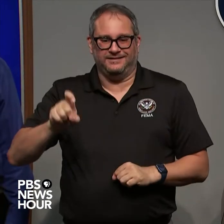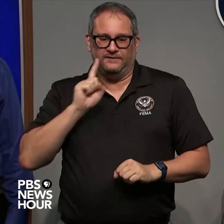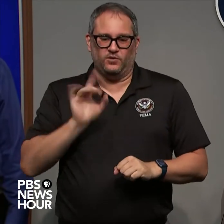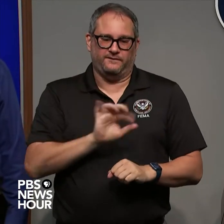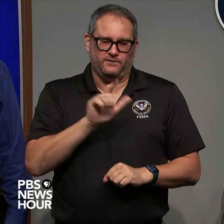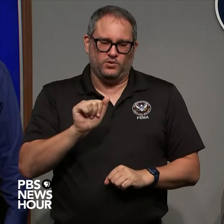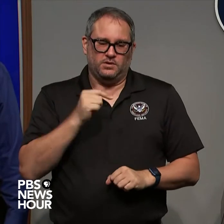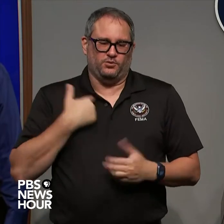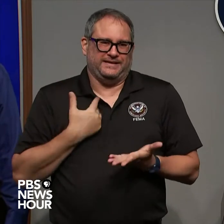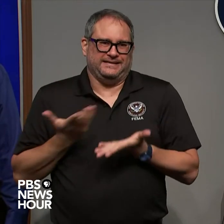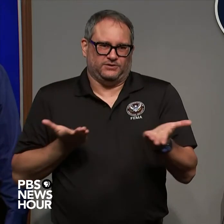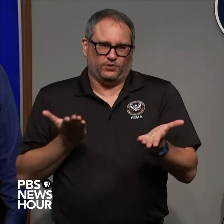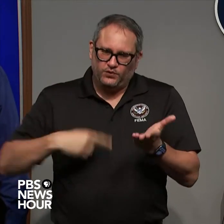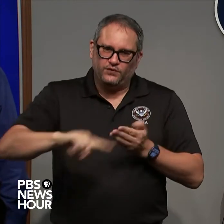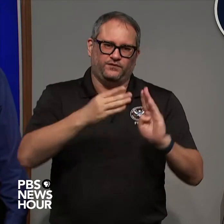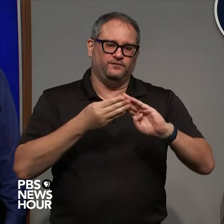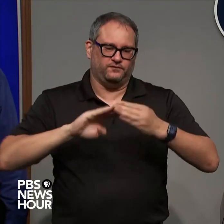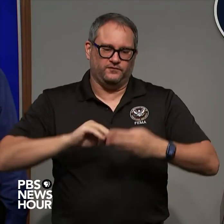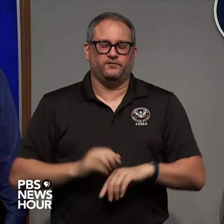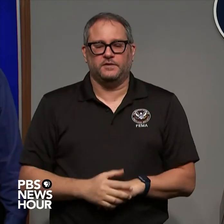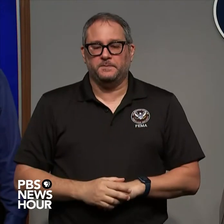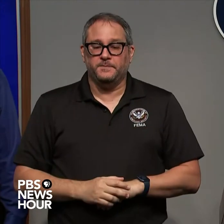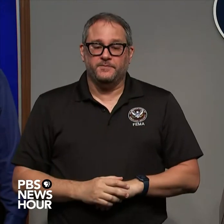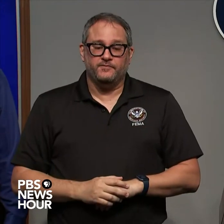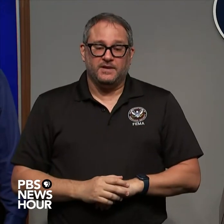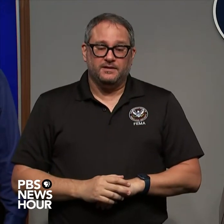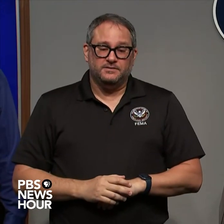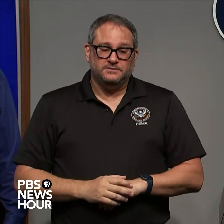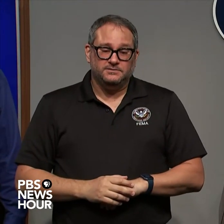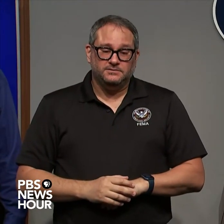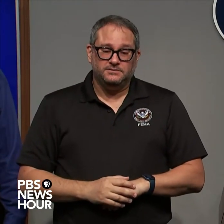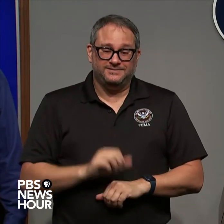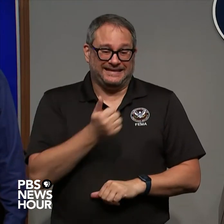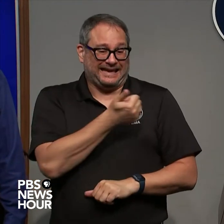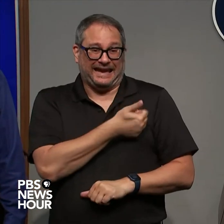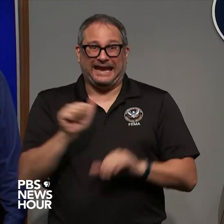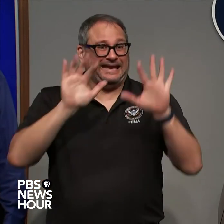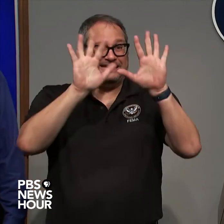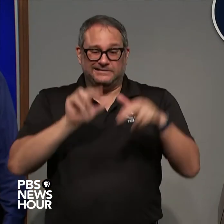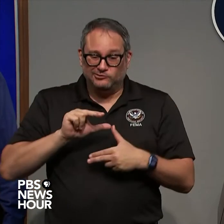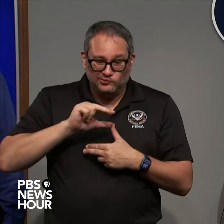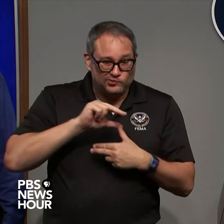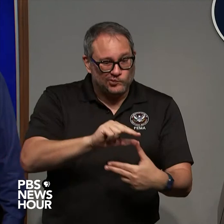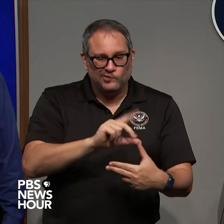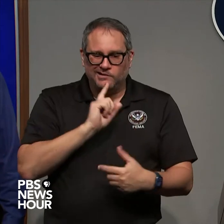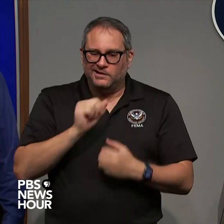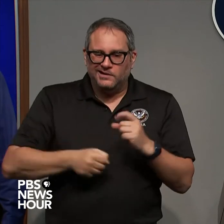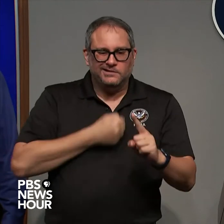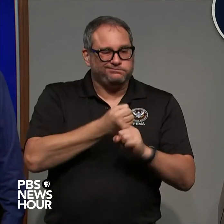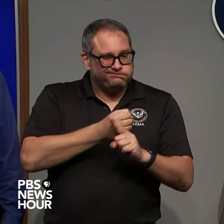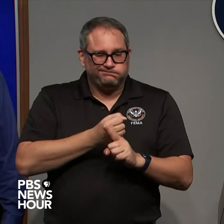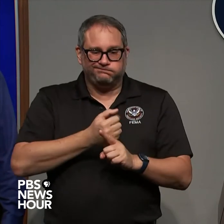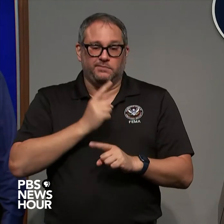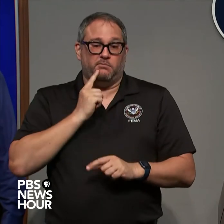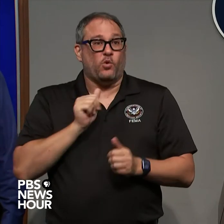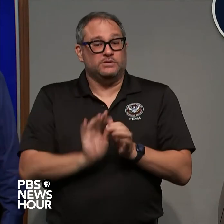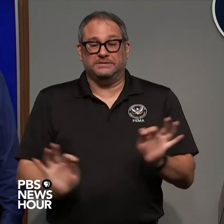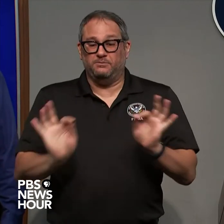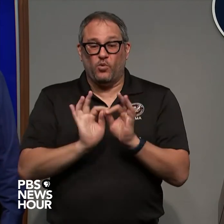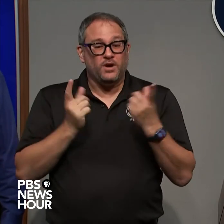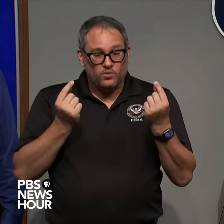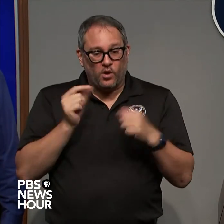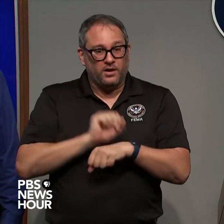serve but as with any storm the most important work starts at home that means we need